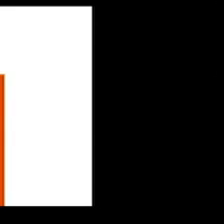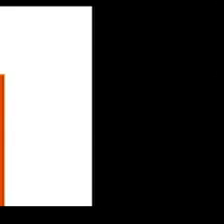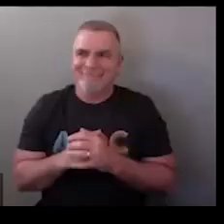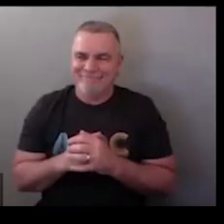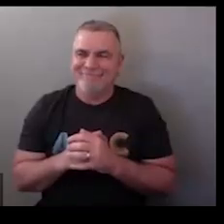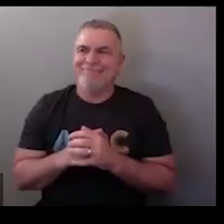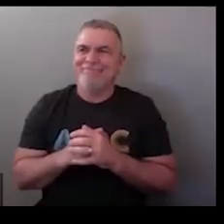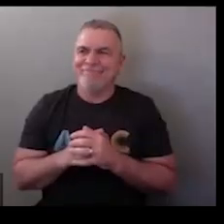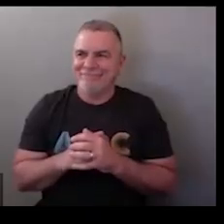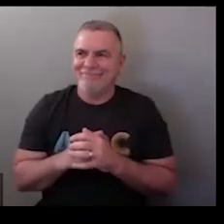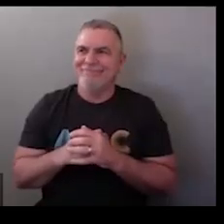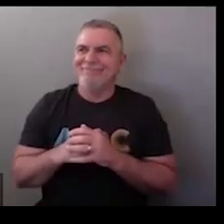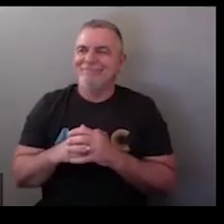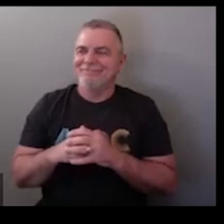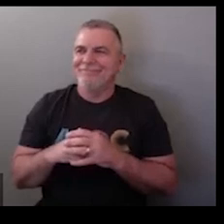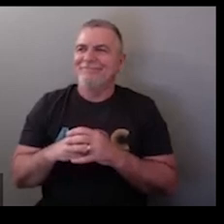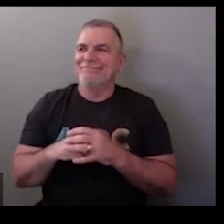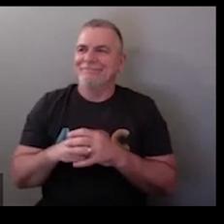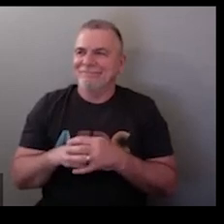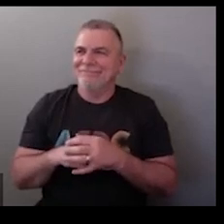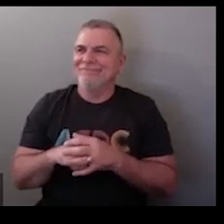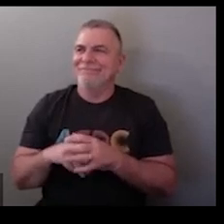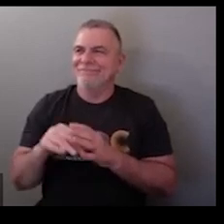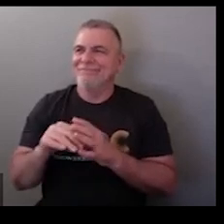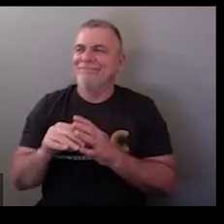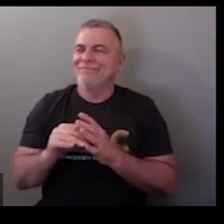and the what the law of science science